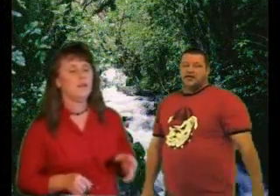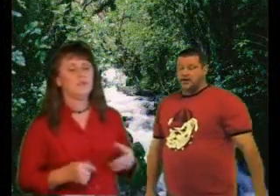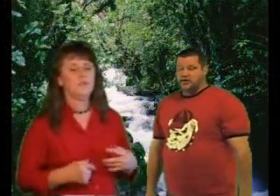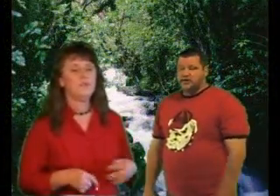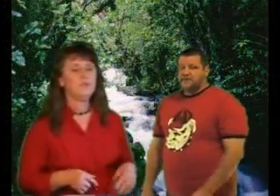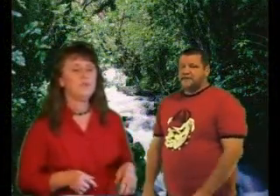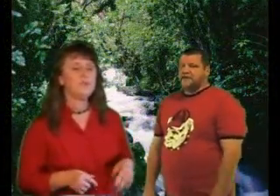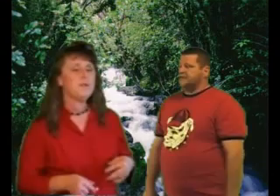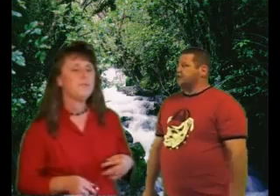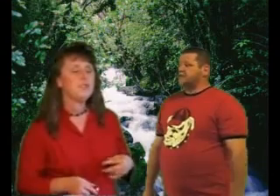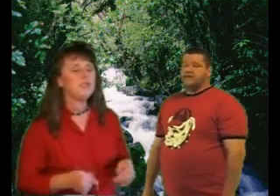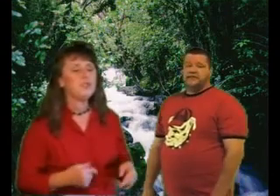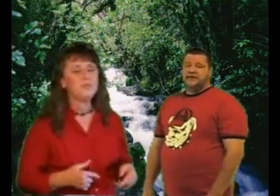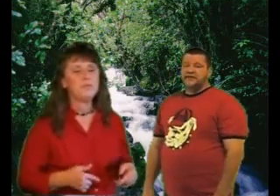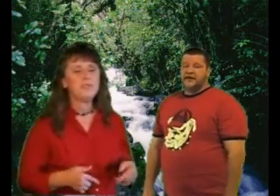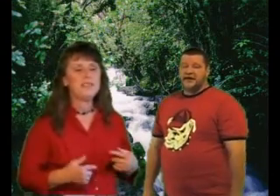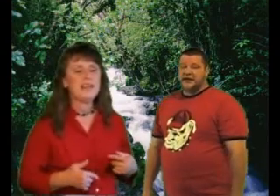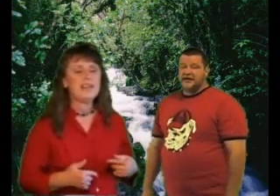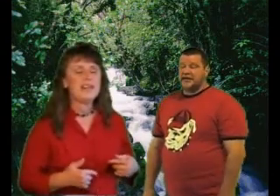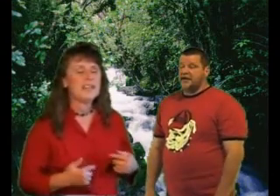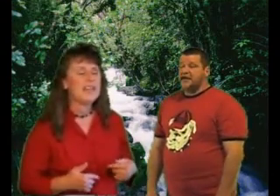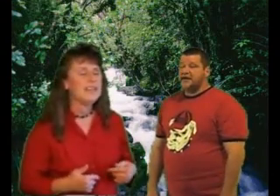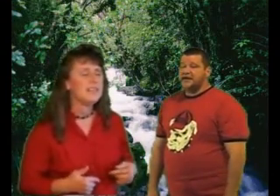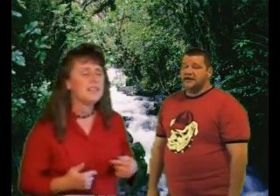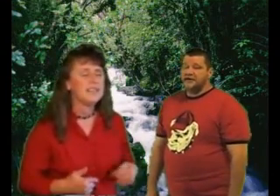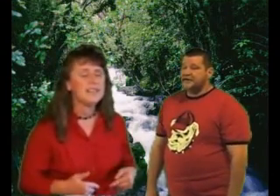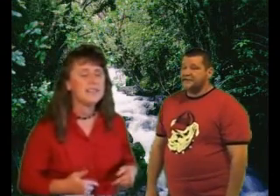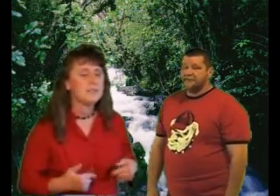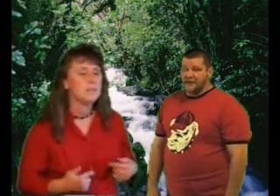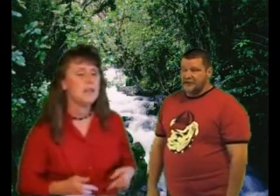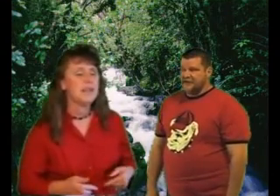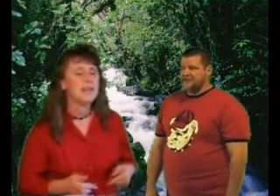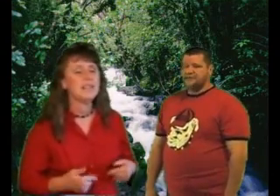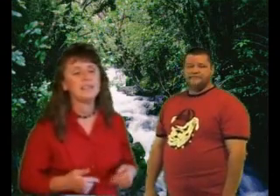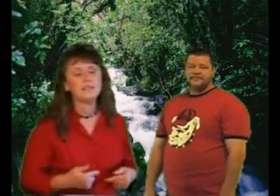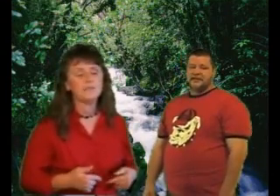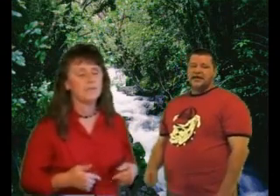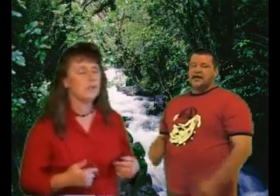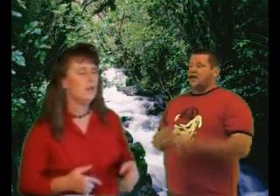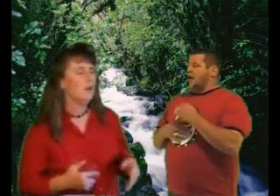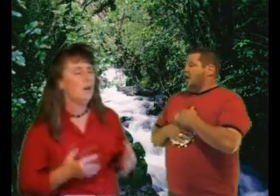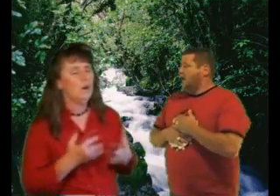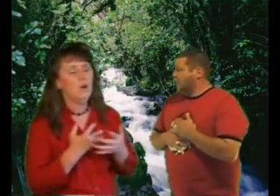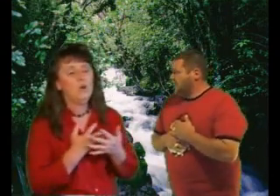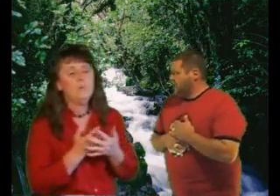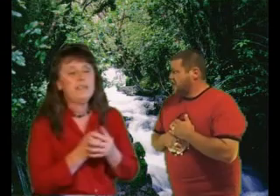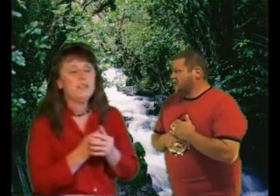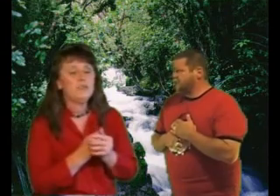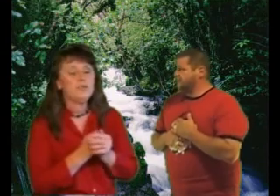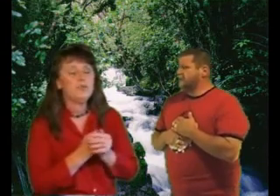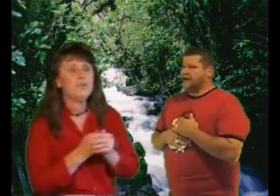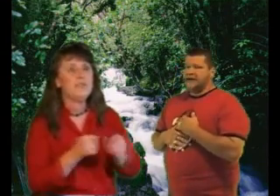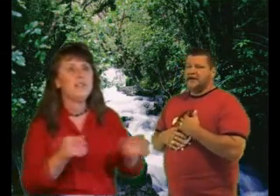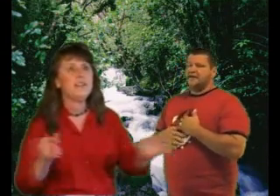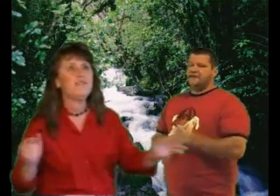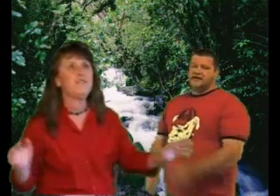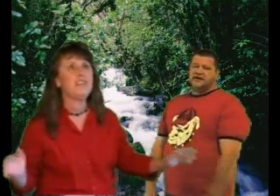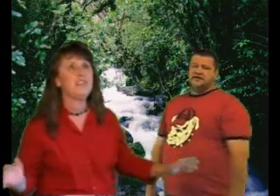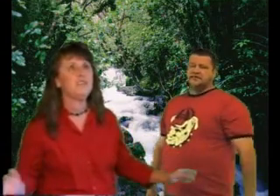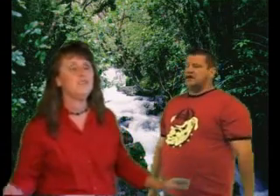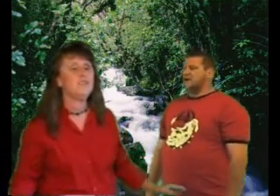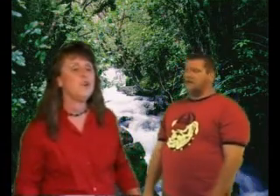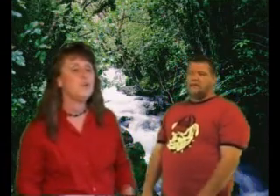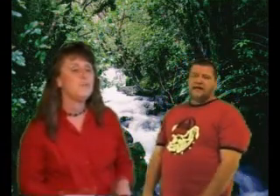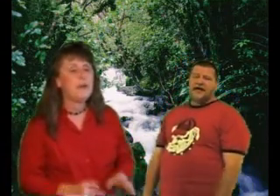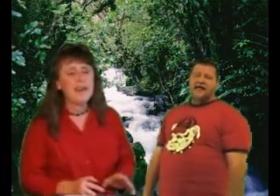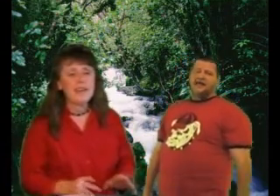You do somethings to me that I can't explain Hold me closer and I